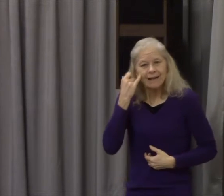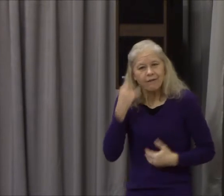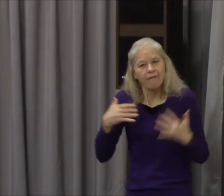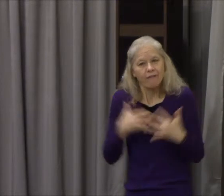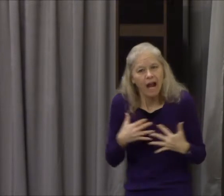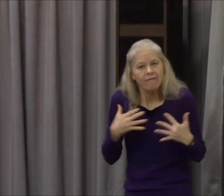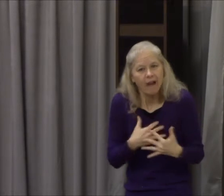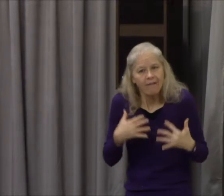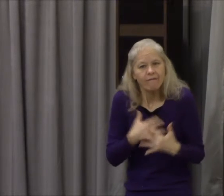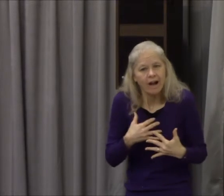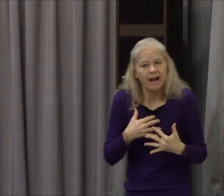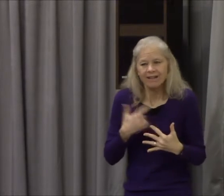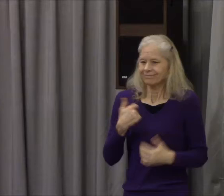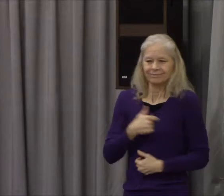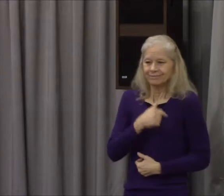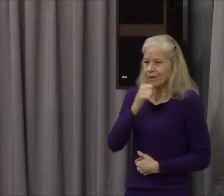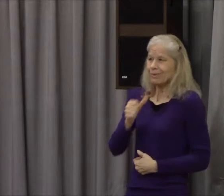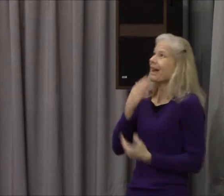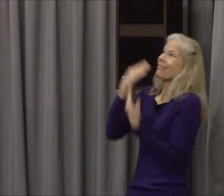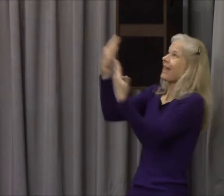I'm so thankful that God's made himself known. Amen.